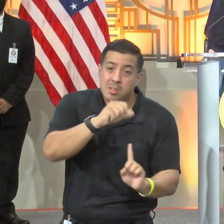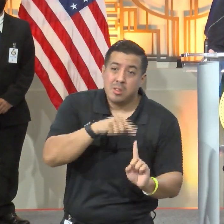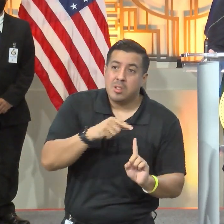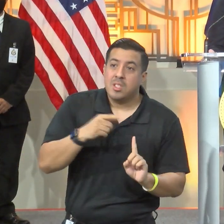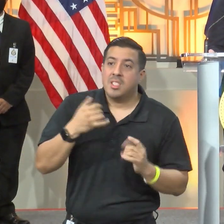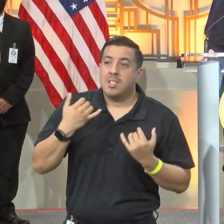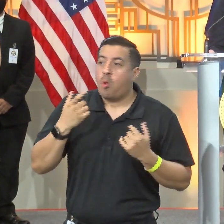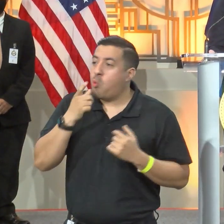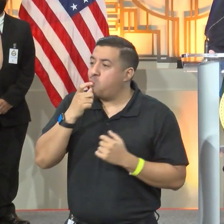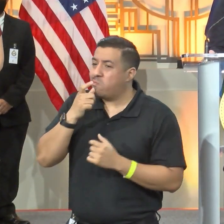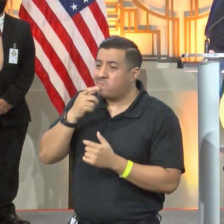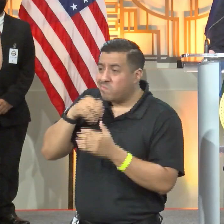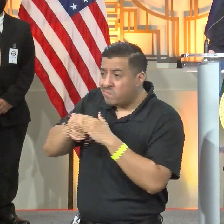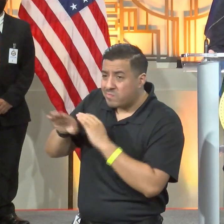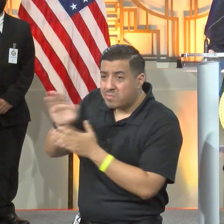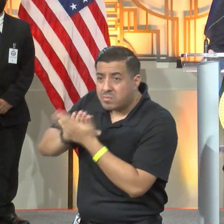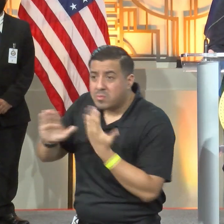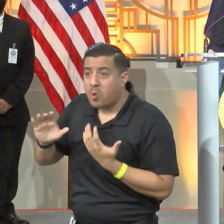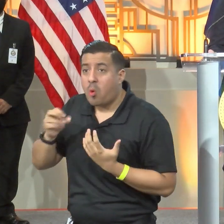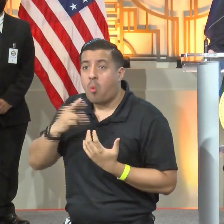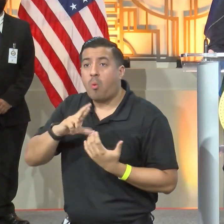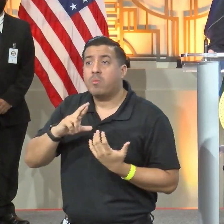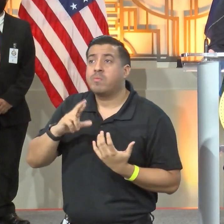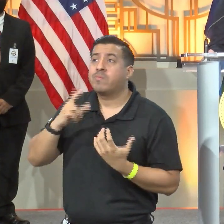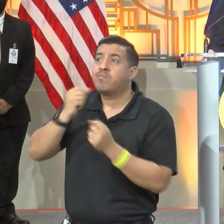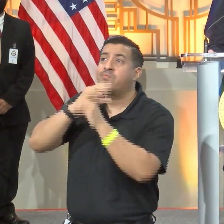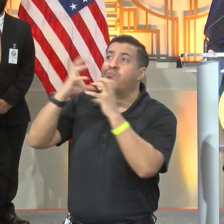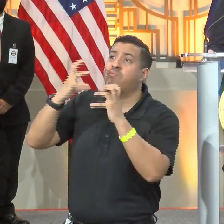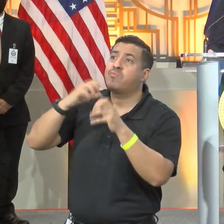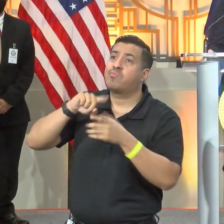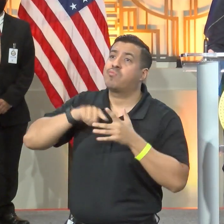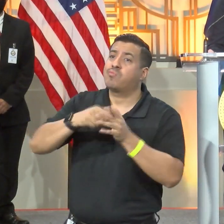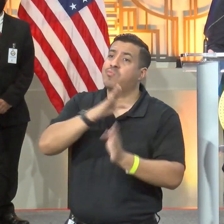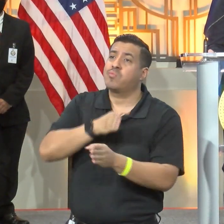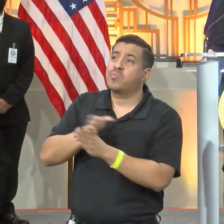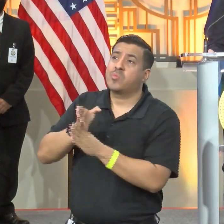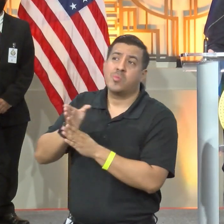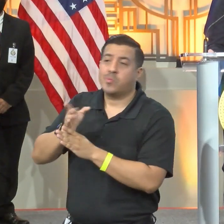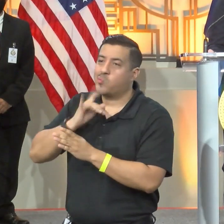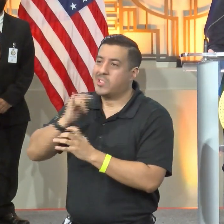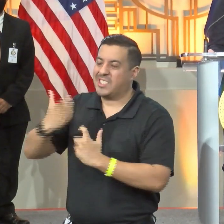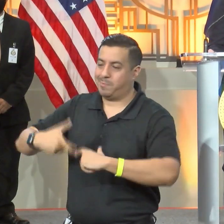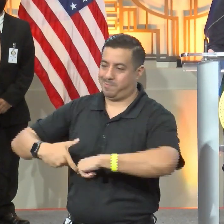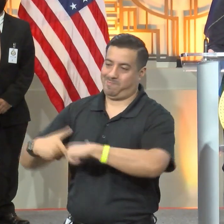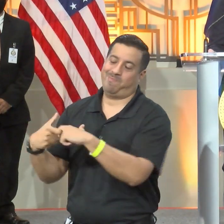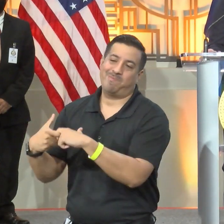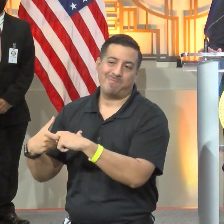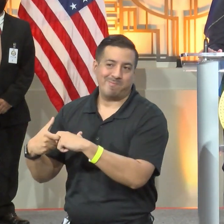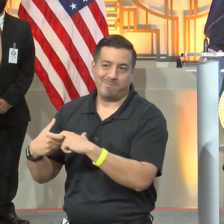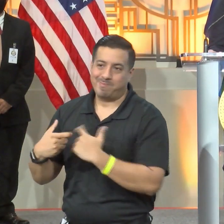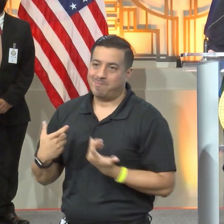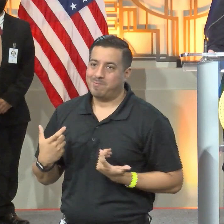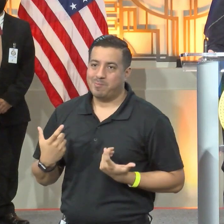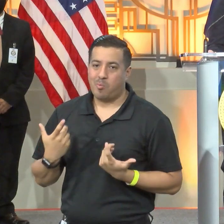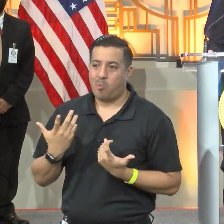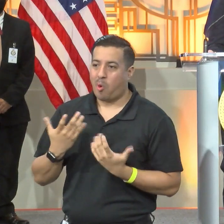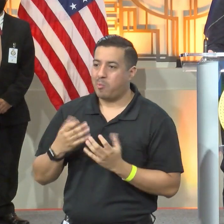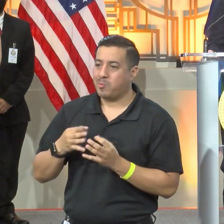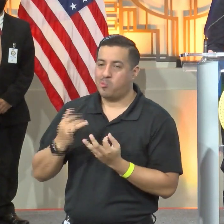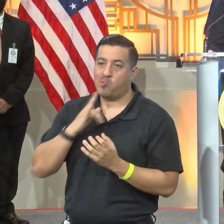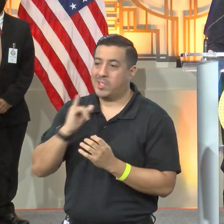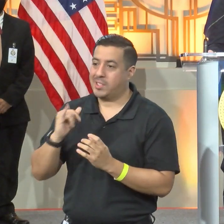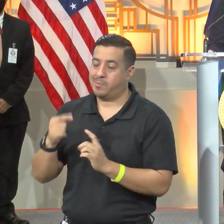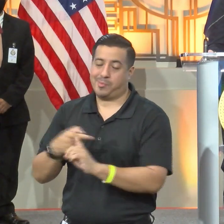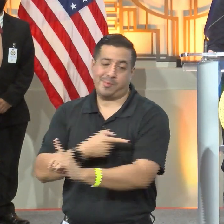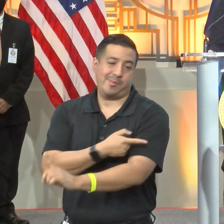were starting college or had dreams of starting a career, those plans have been postponed or possibly even derailed.